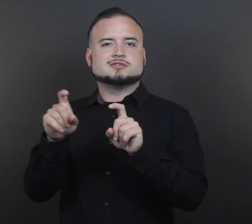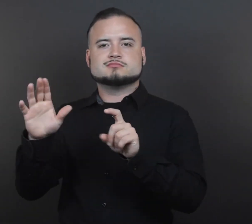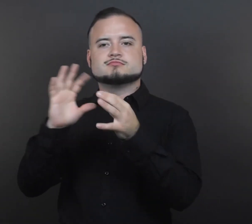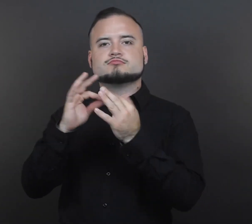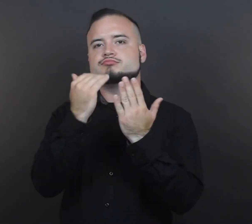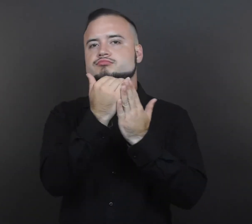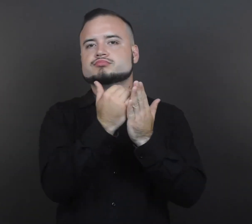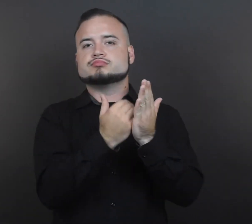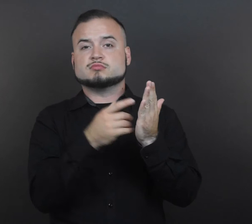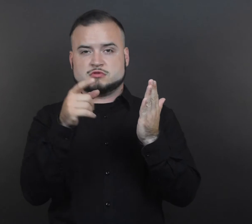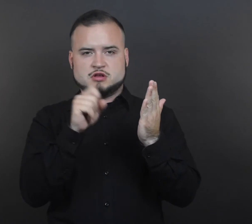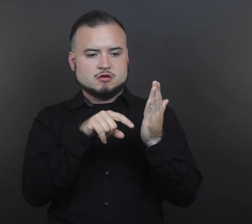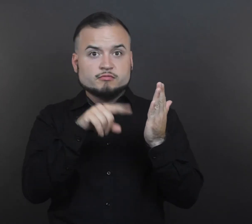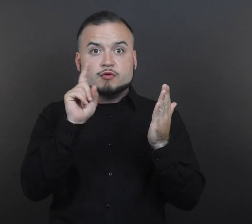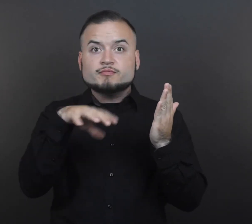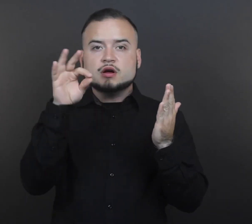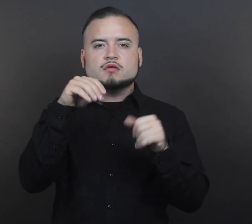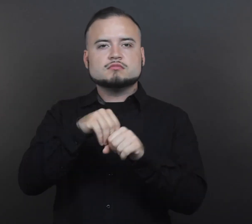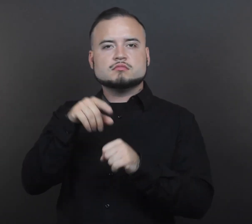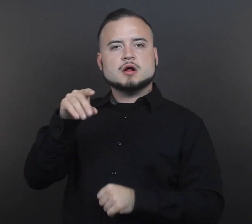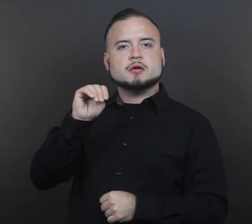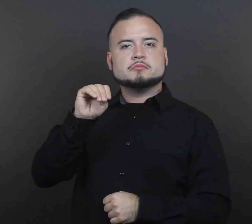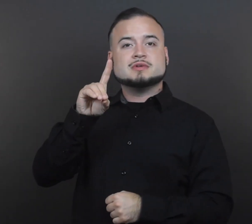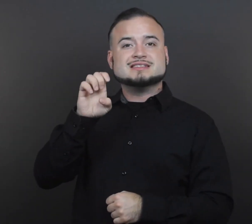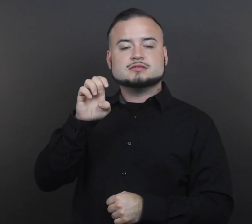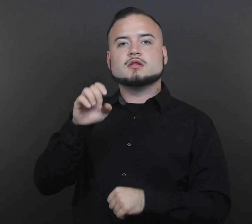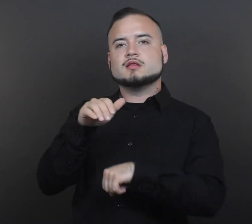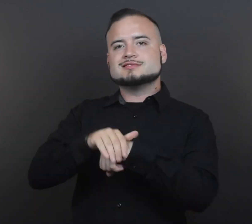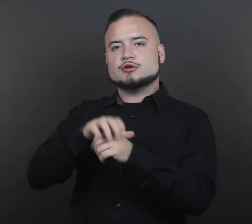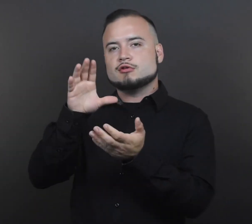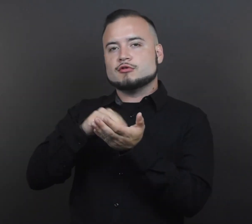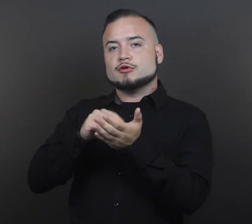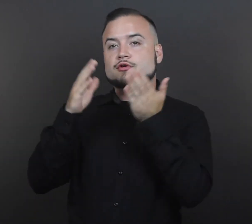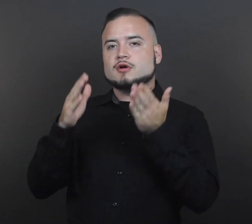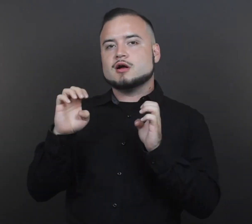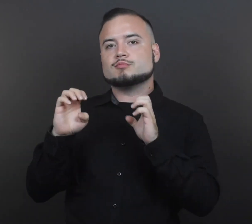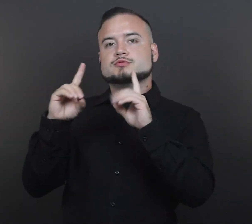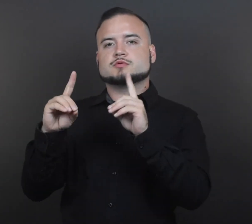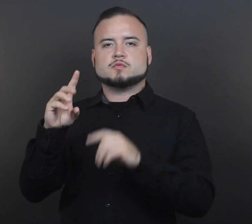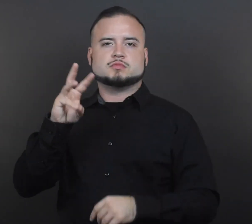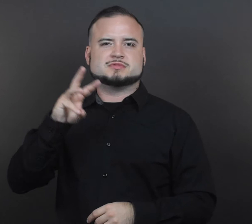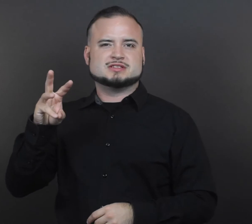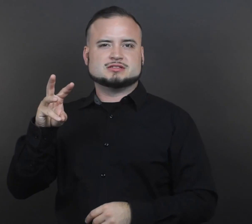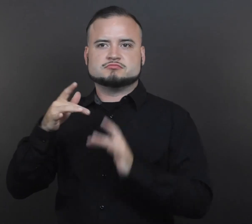of which you can visit the MDE English Learner Education website for further